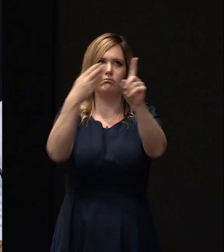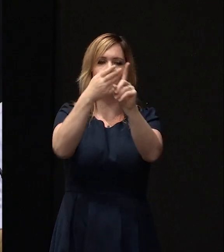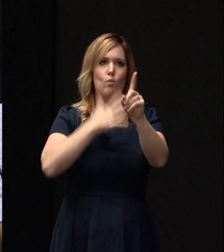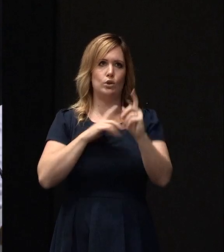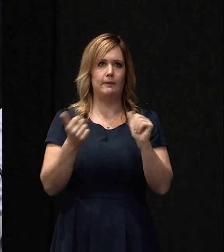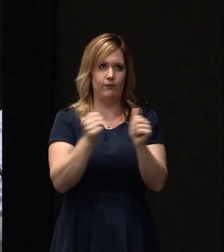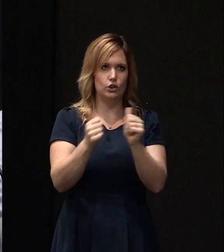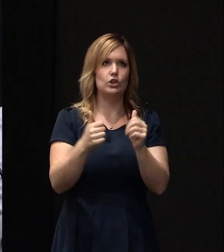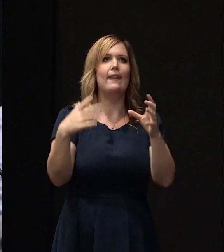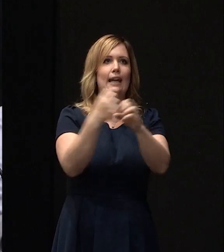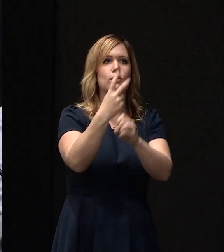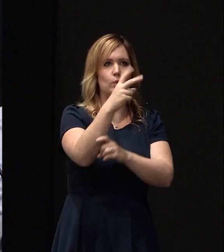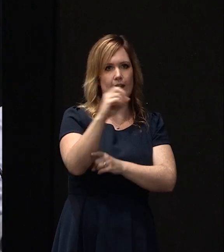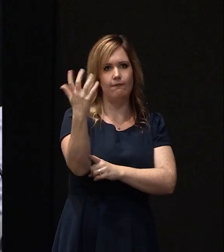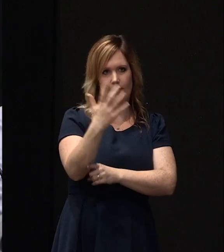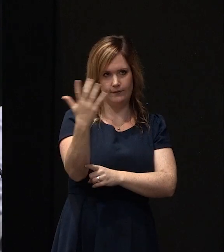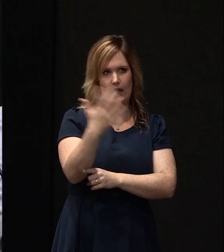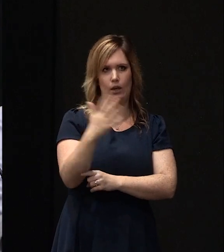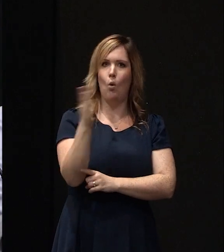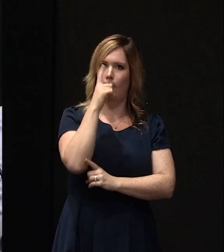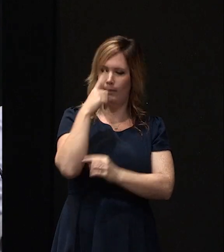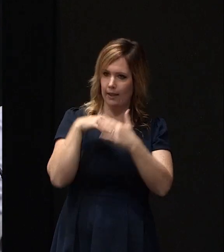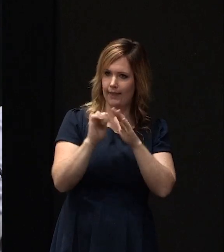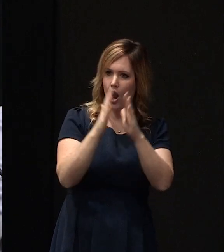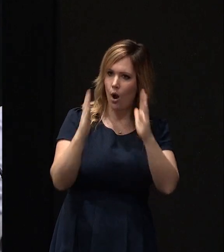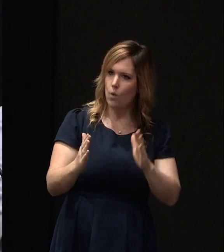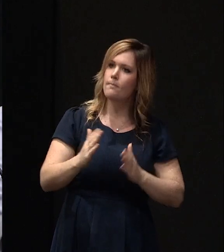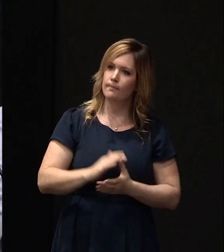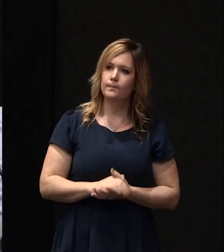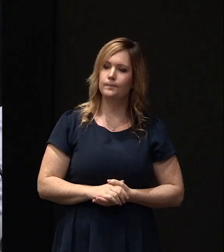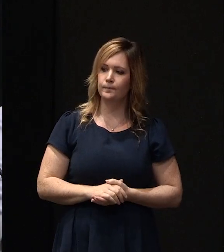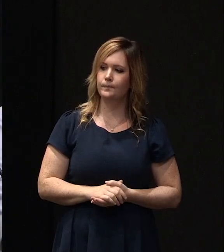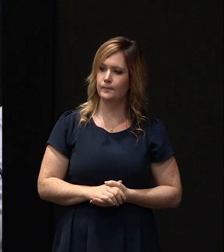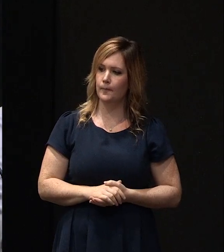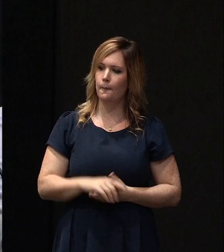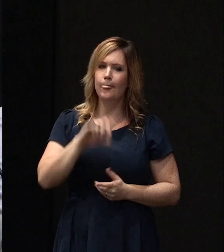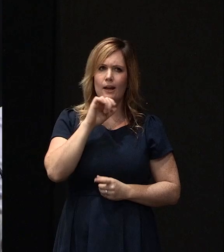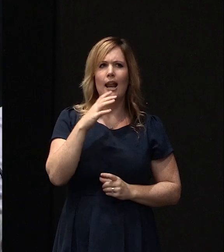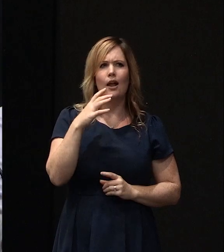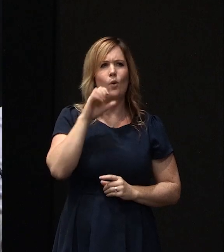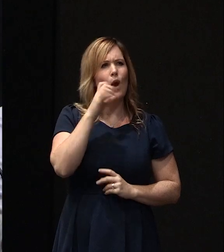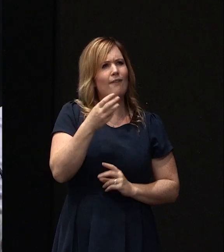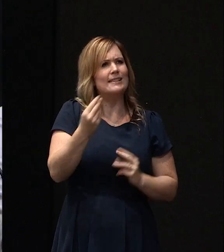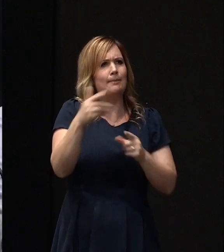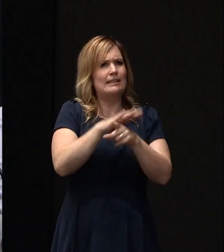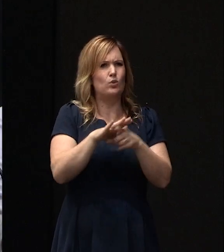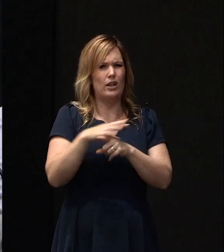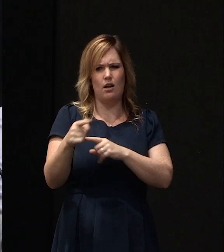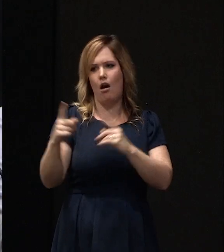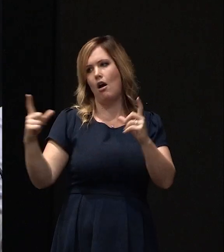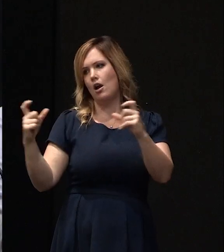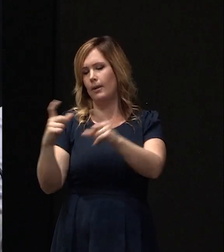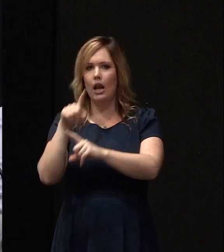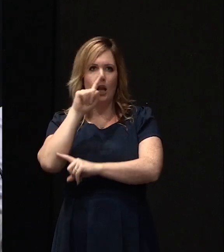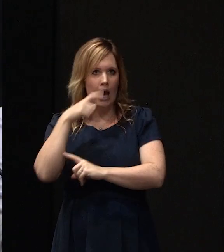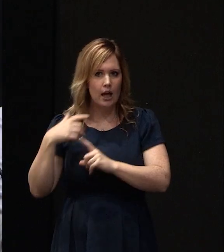back in their homes by the end of 2015. There will be some outliers where the situation is quite complex and we just can't